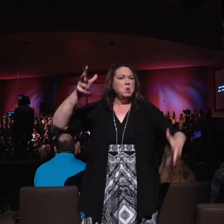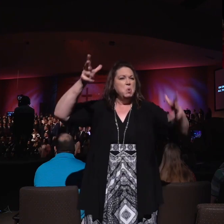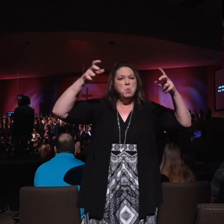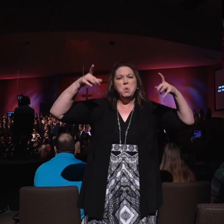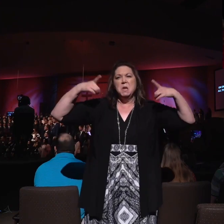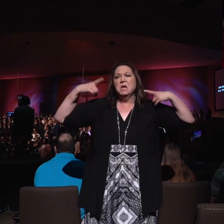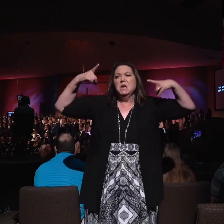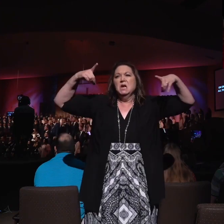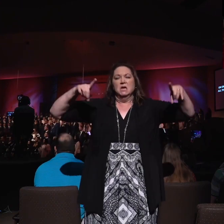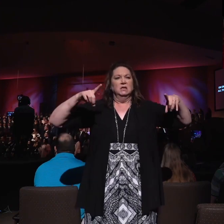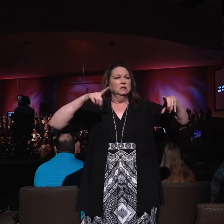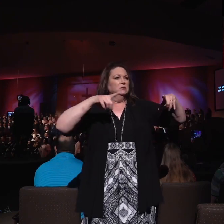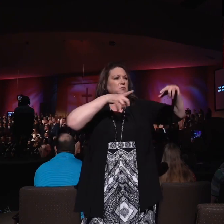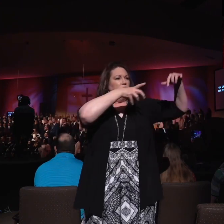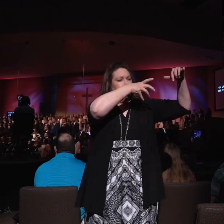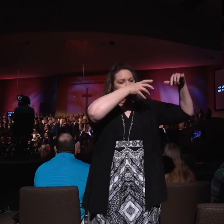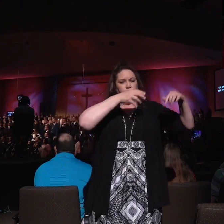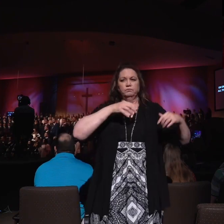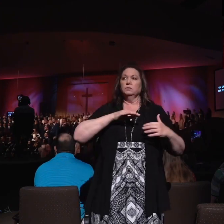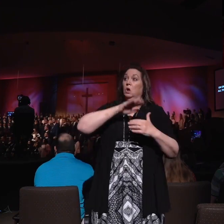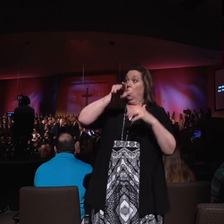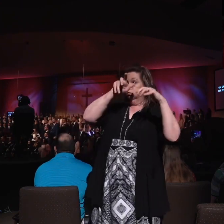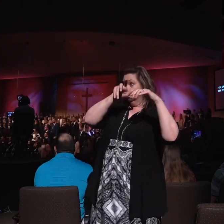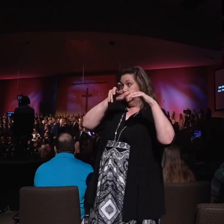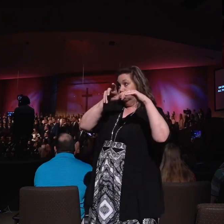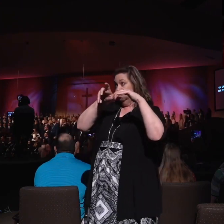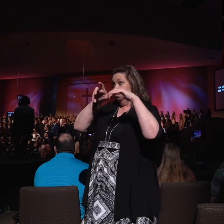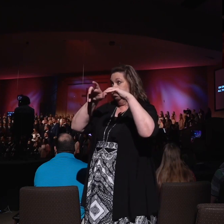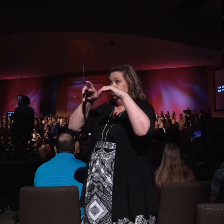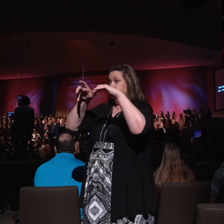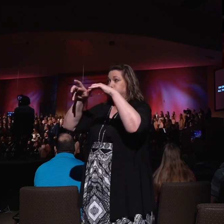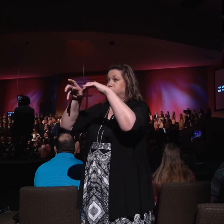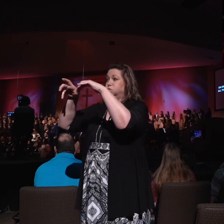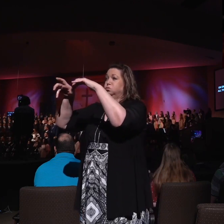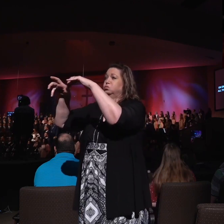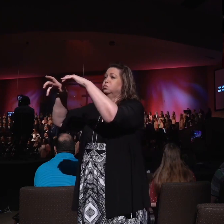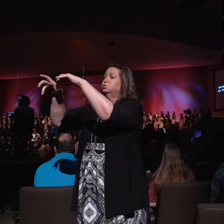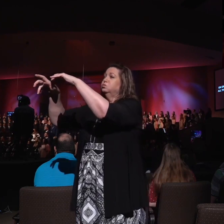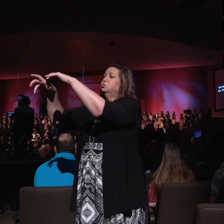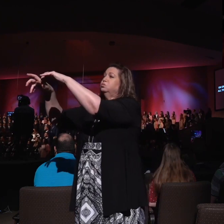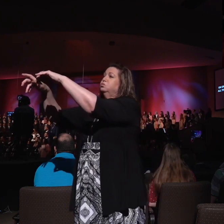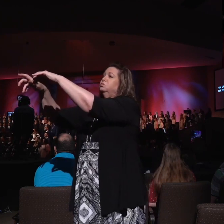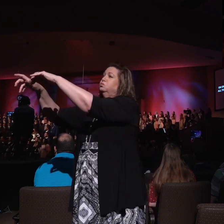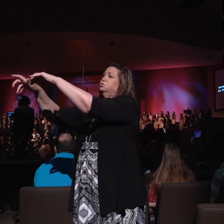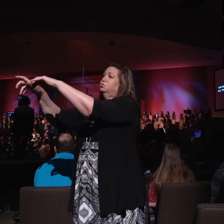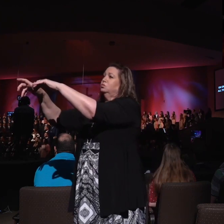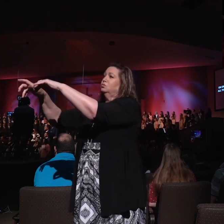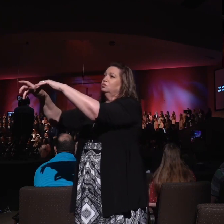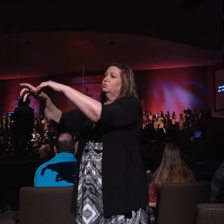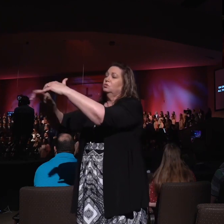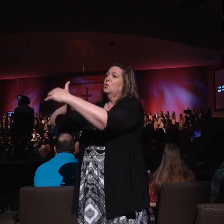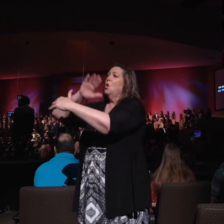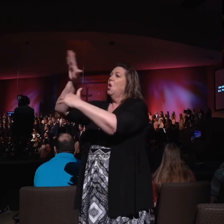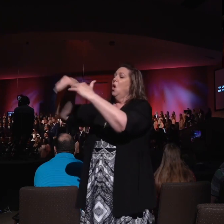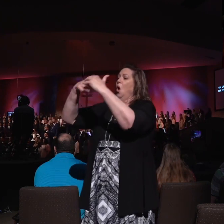All the demons and the devils of death